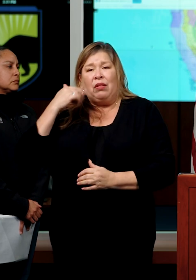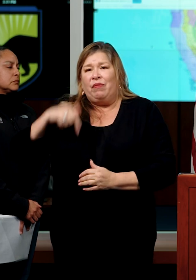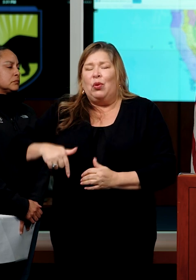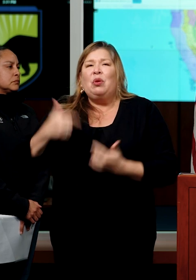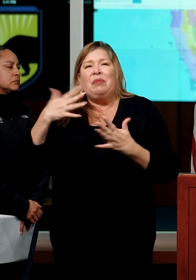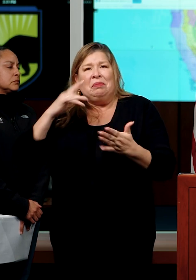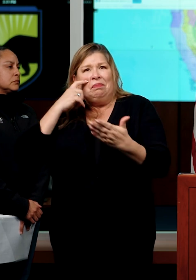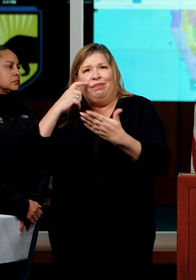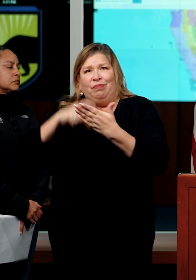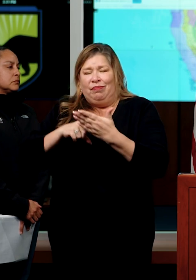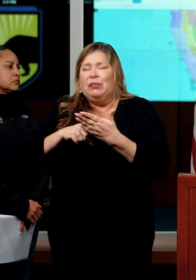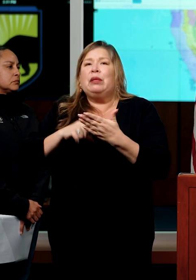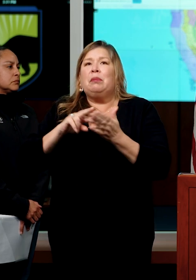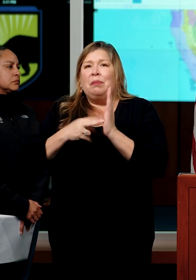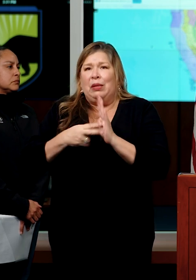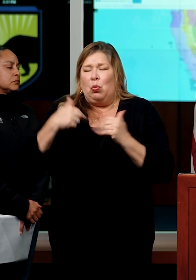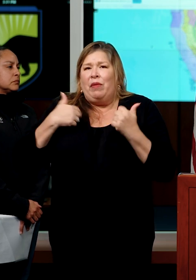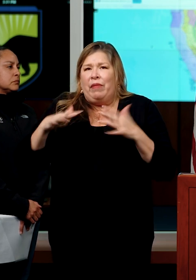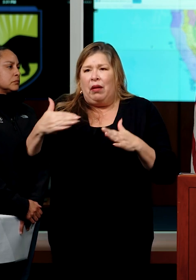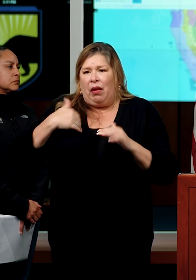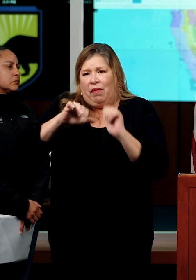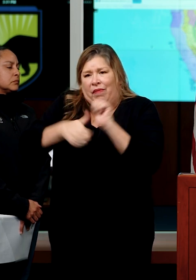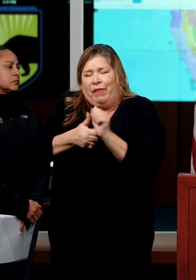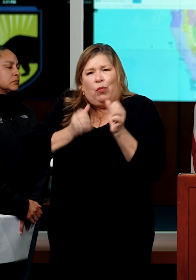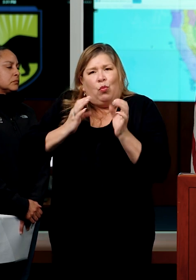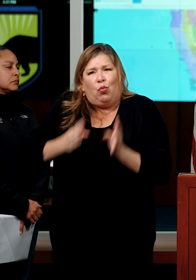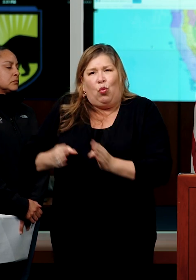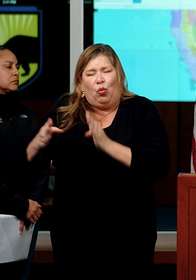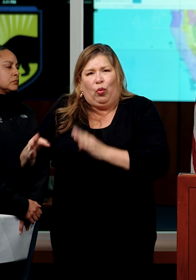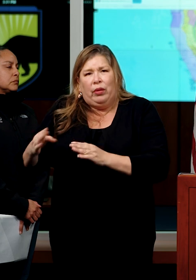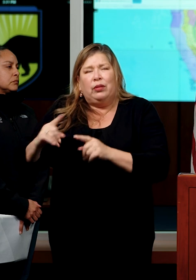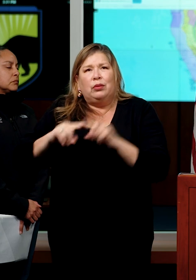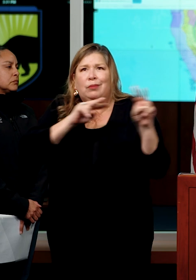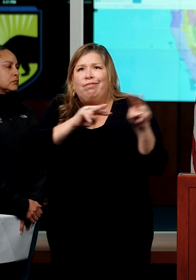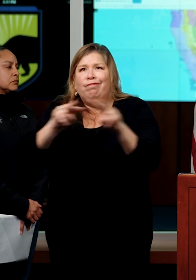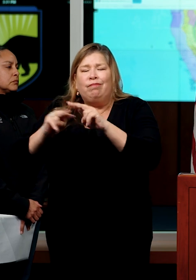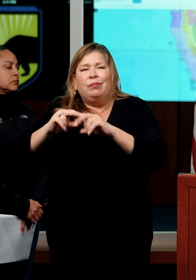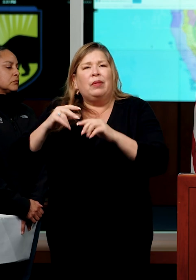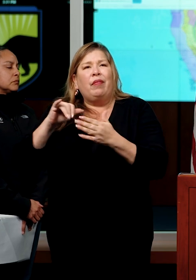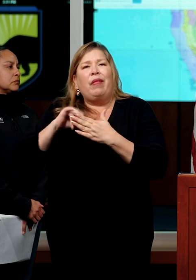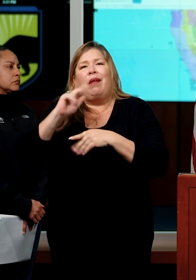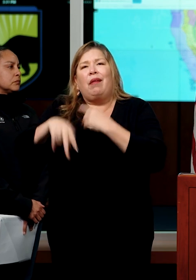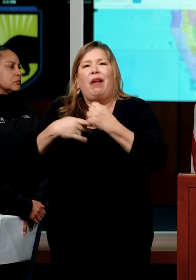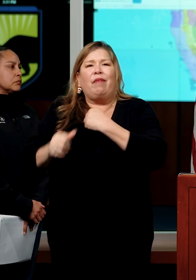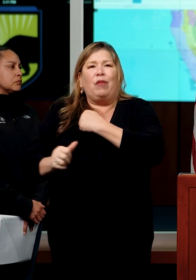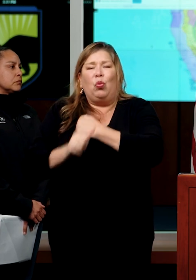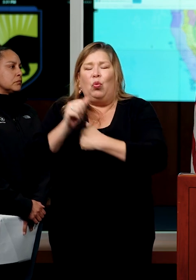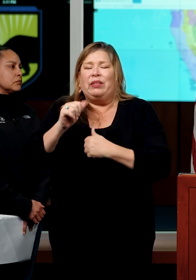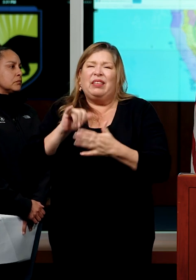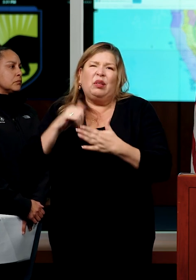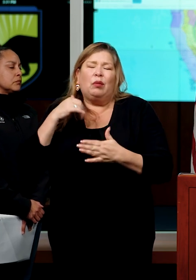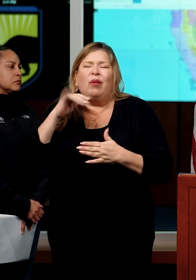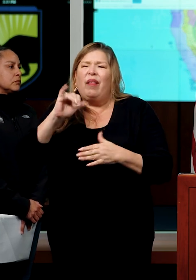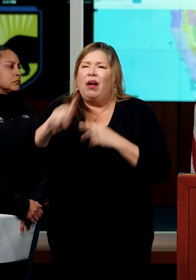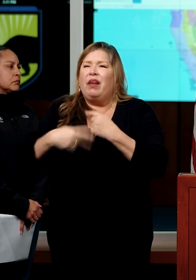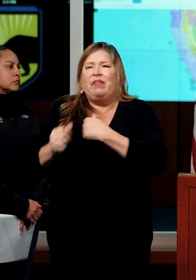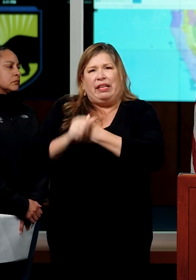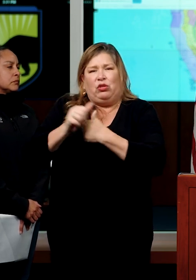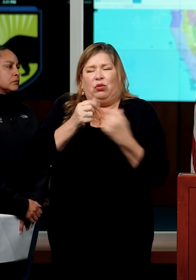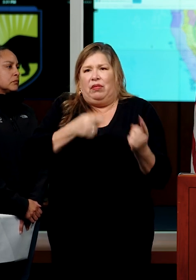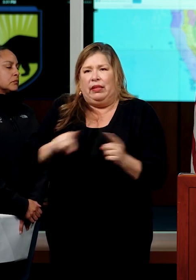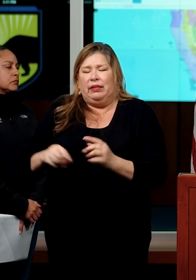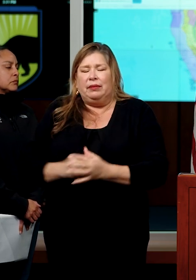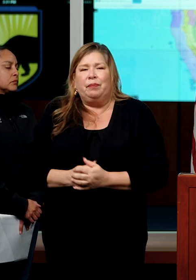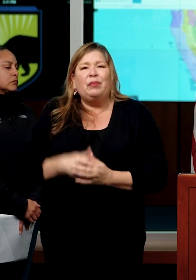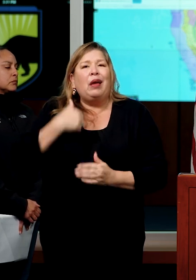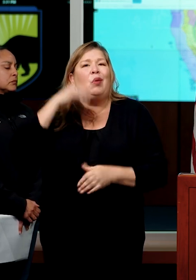organized to address the vulnerabilities, the threats that we're seeing now. I want to share a little bit about how the our state agencies are